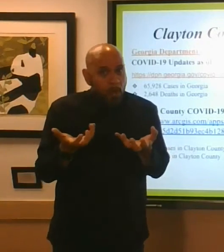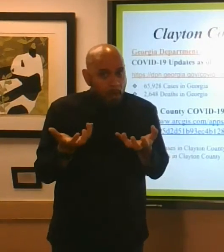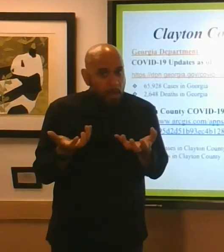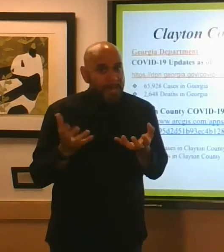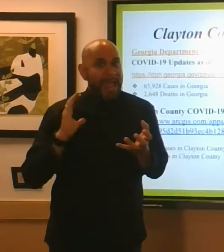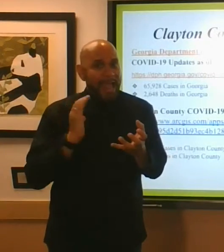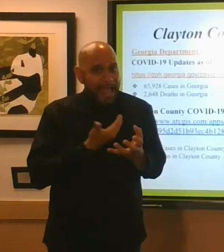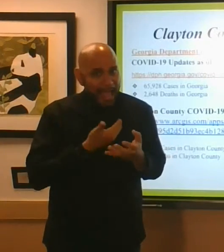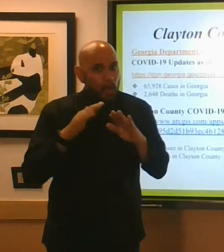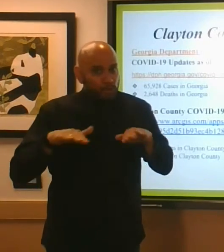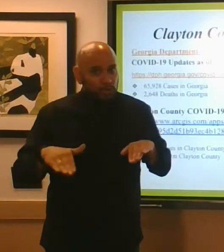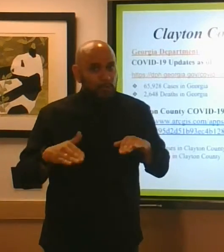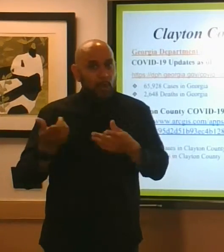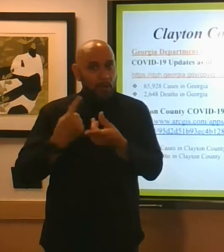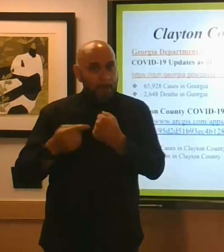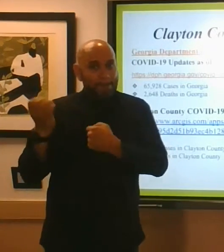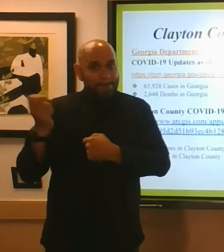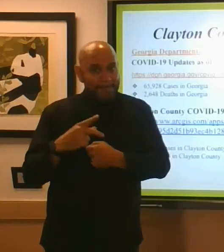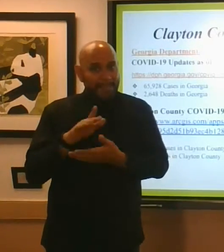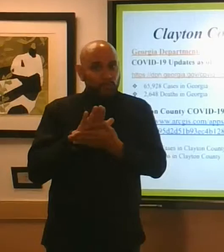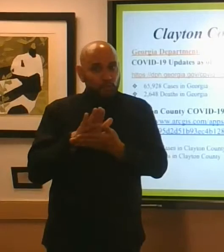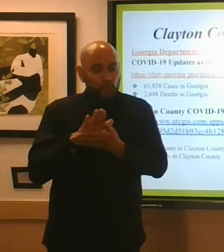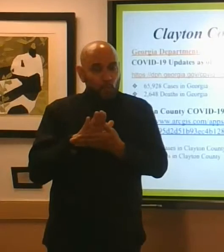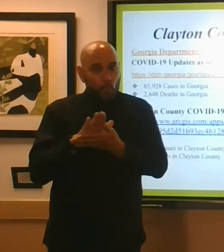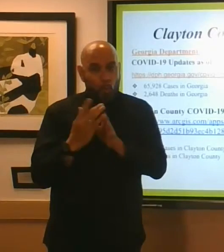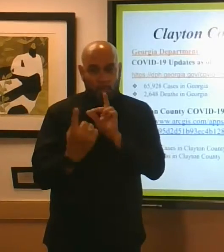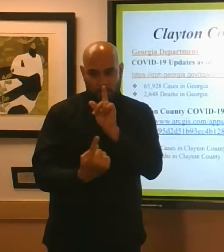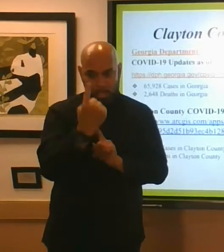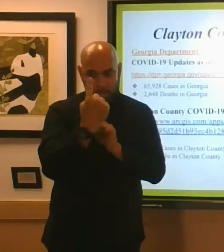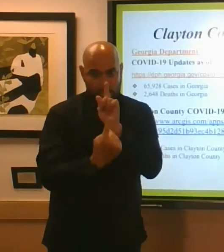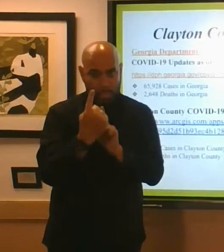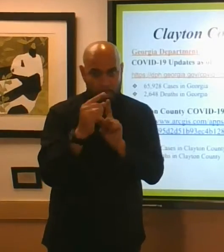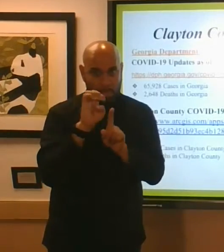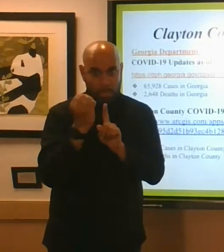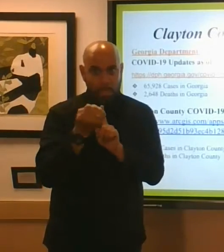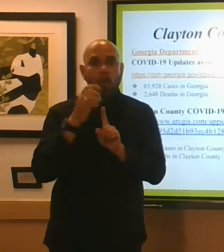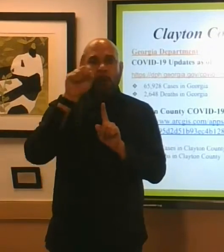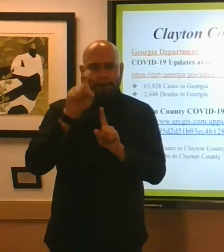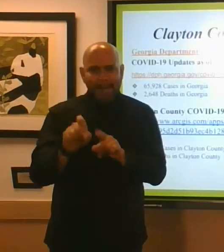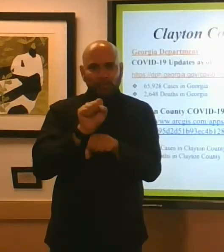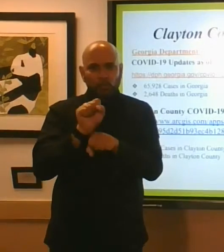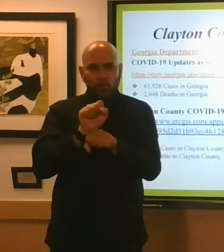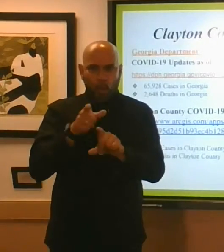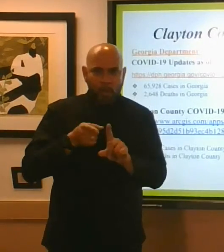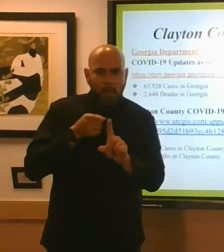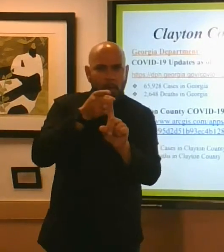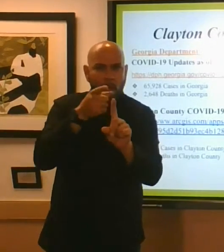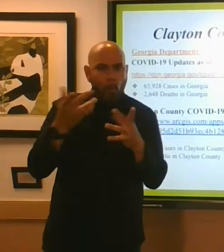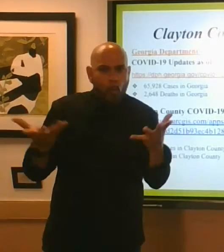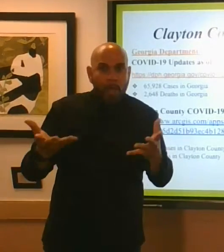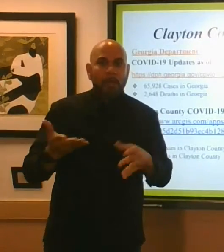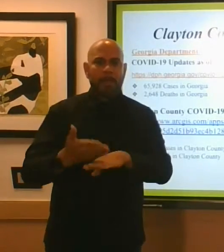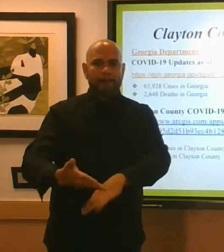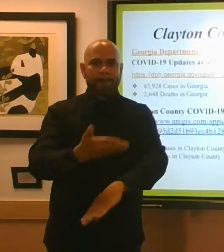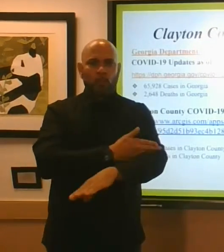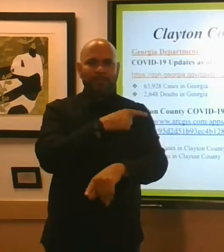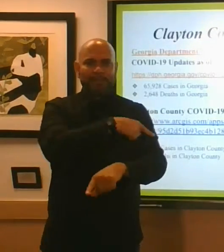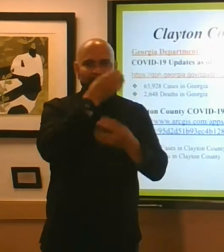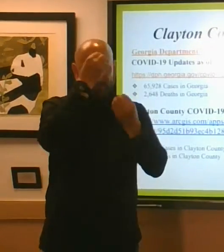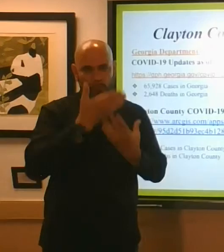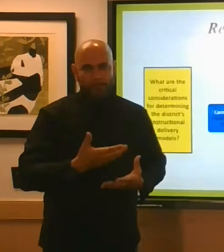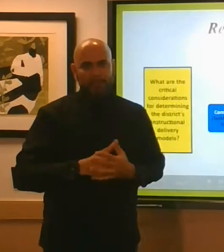our children to come back to school in a face-to-face environment we've got to work toward improving this data so